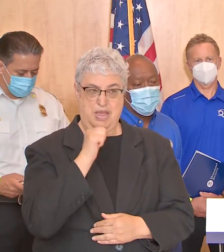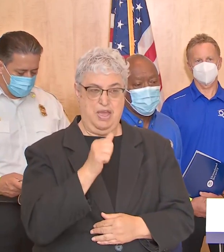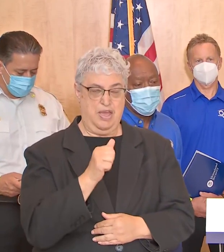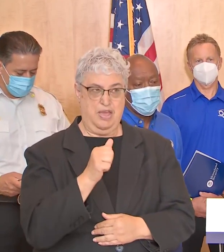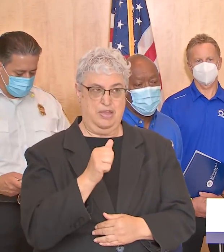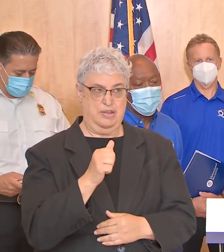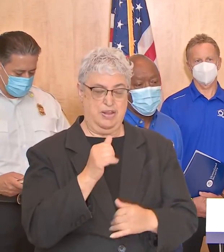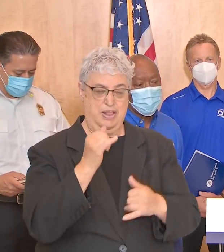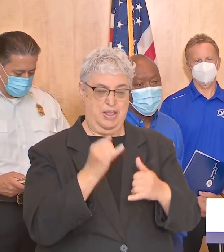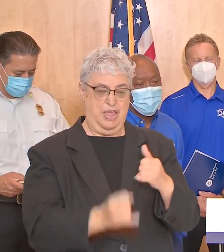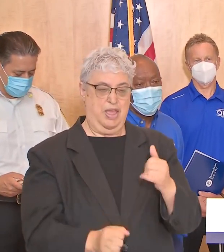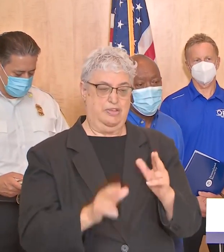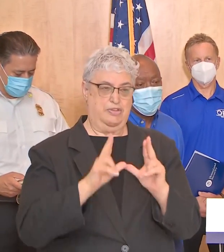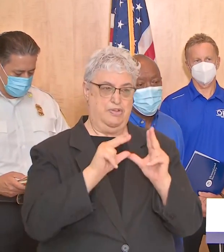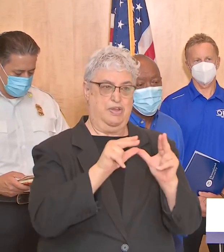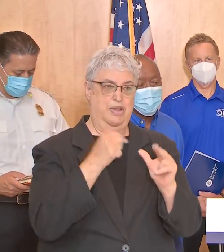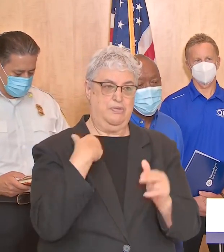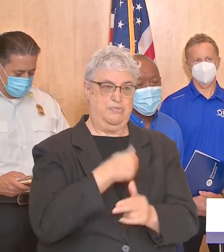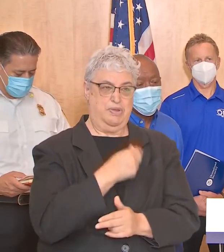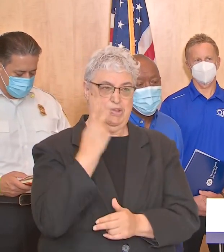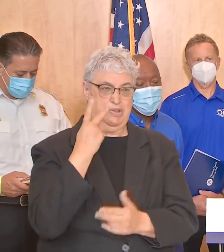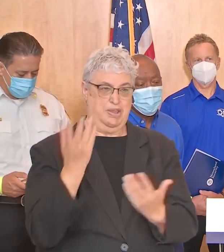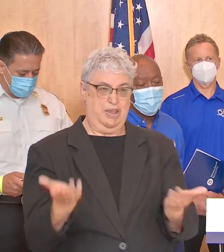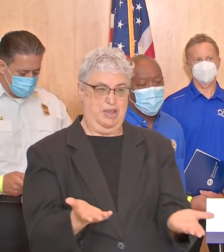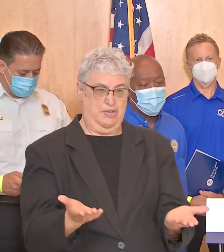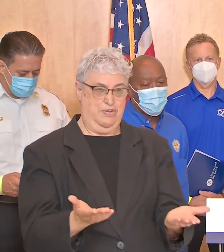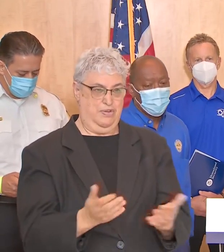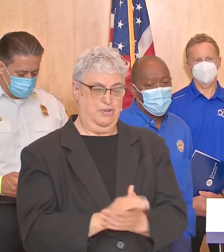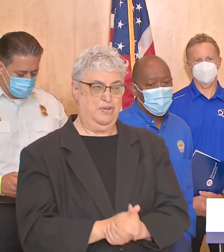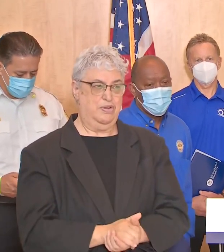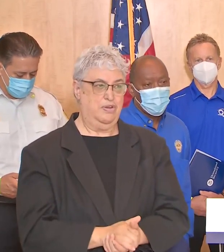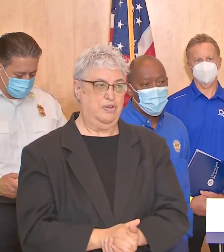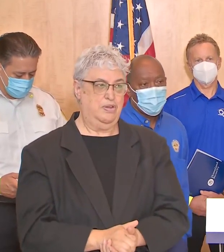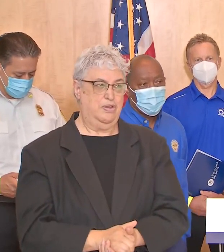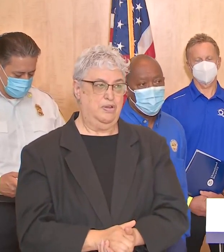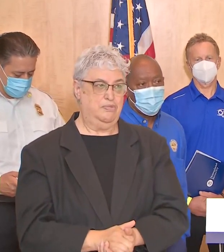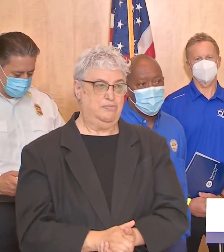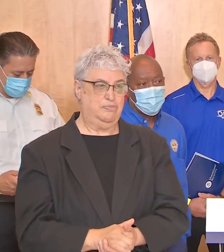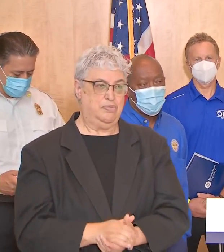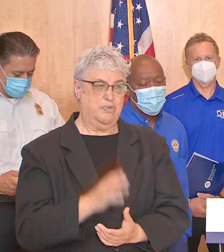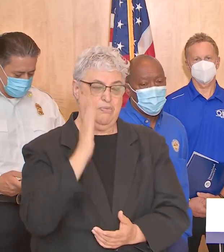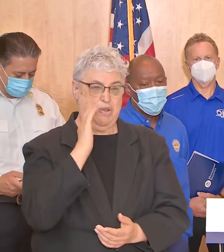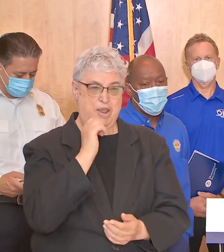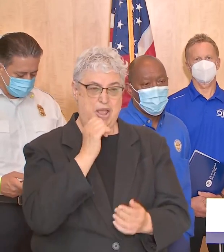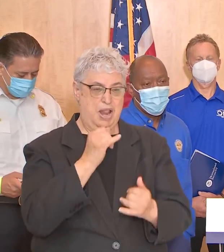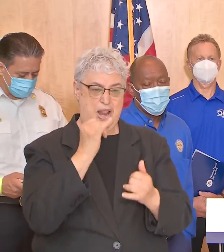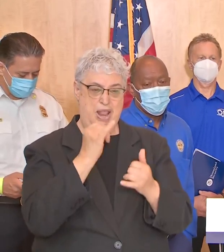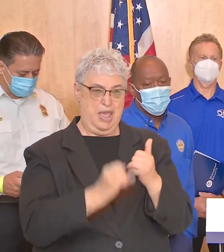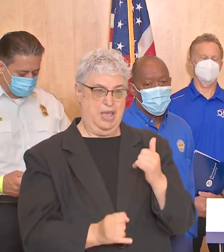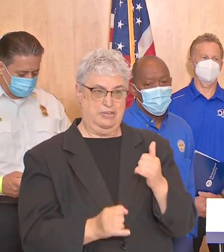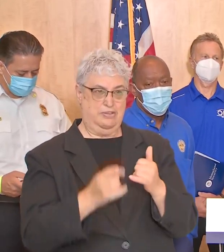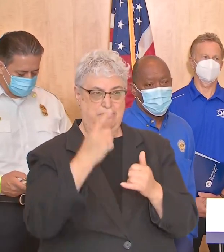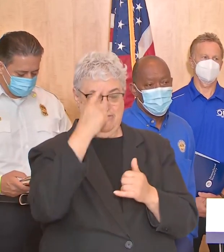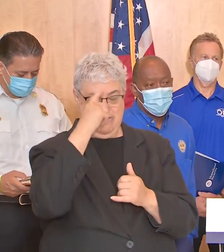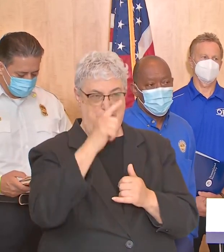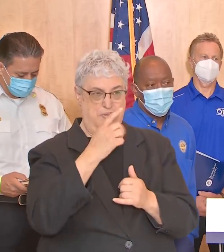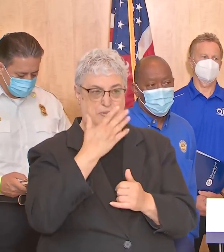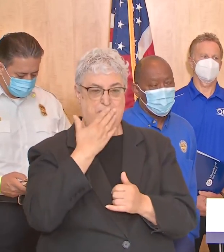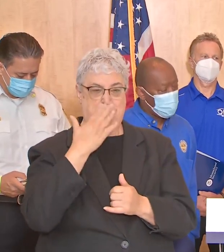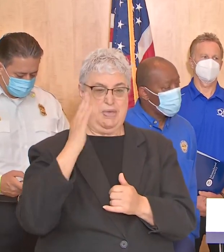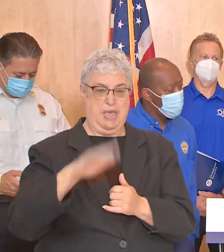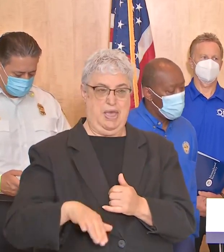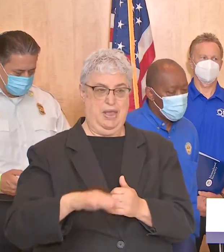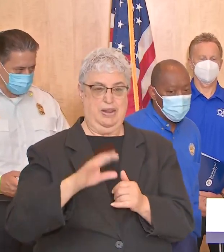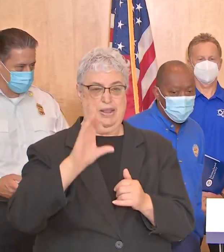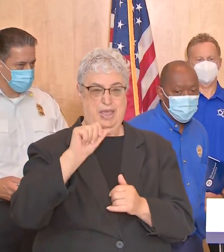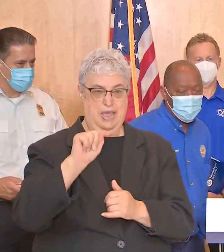last hurricane that we will see in this region and certainly will not be the last one that may be uh extremely difficult and